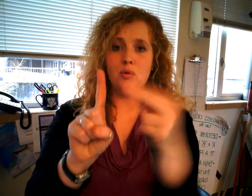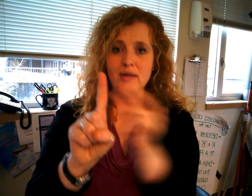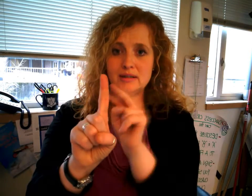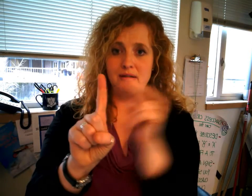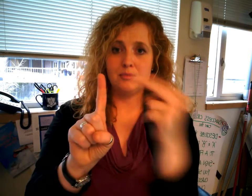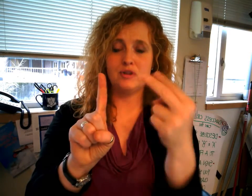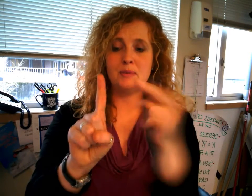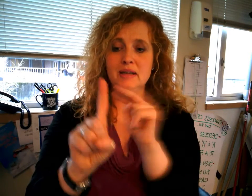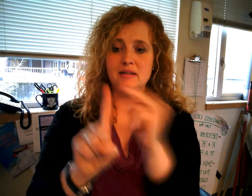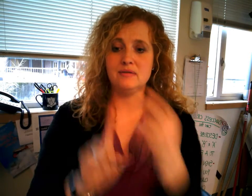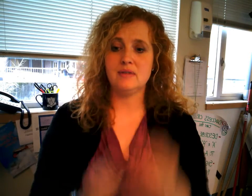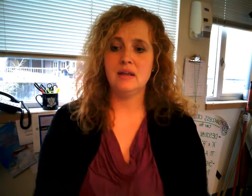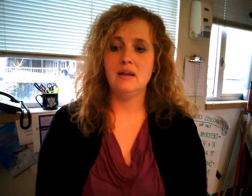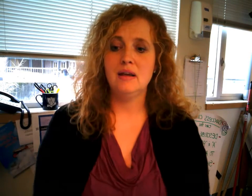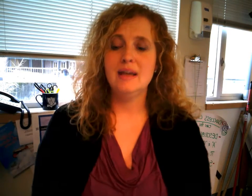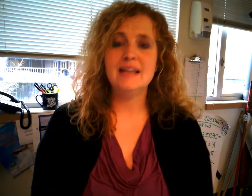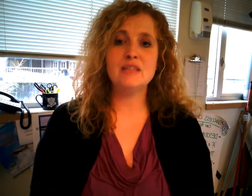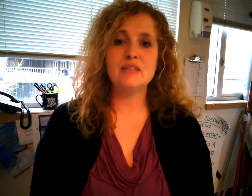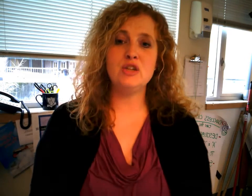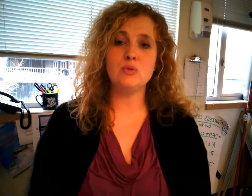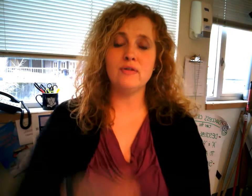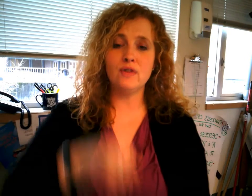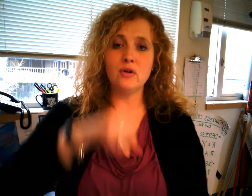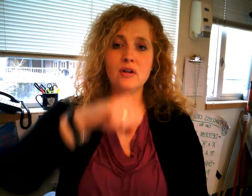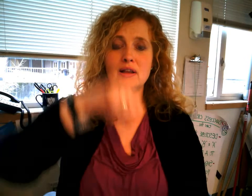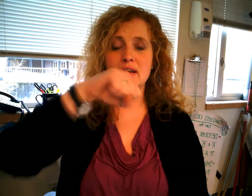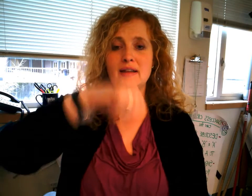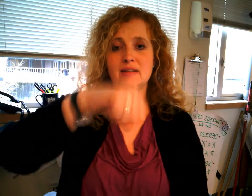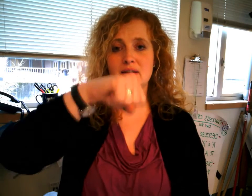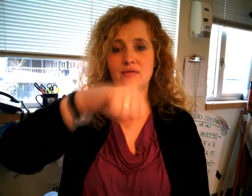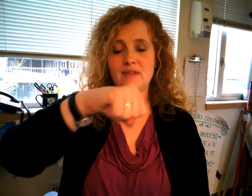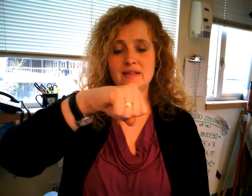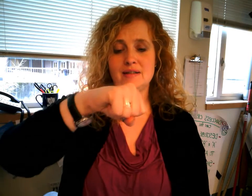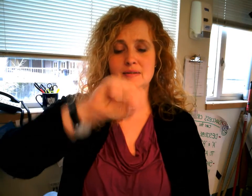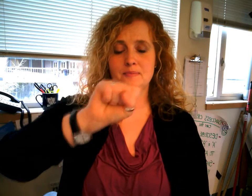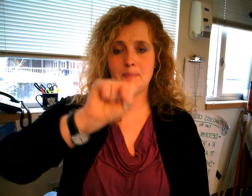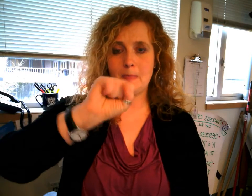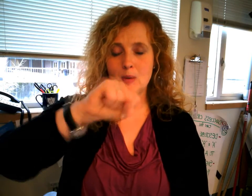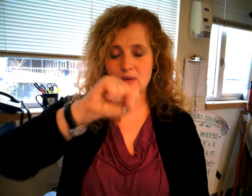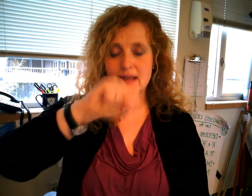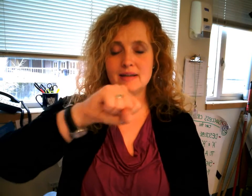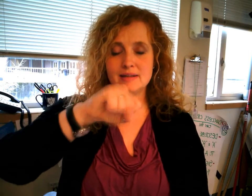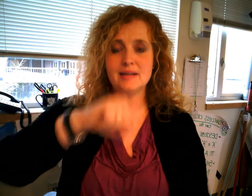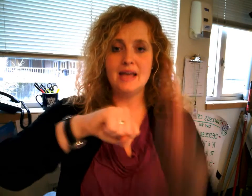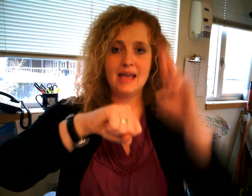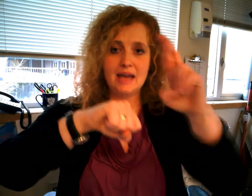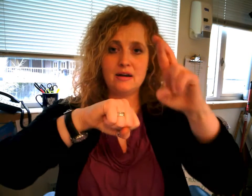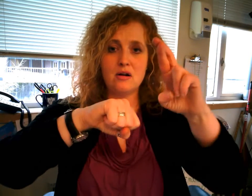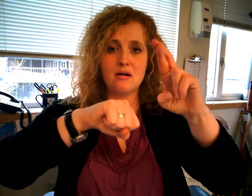viewpoint perspective next one is referral and that's a fist or an S and an R